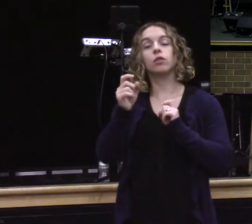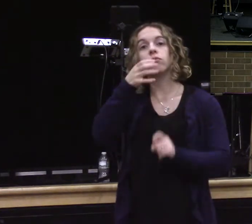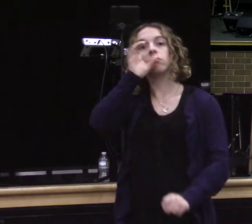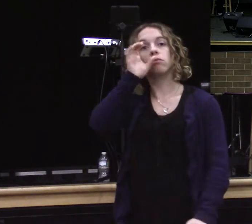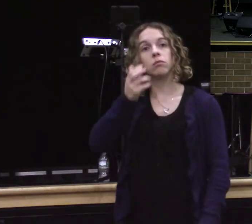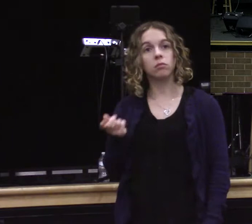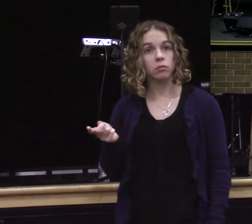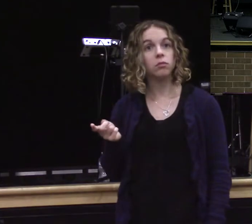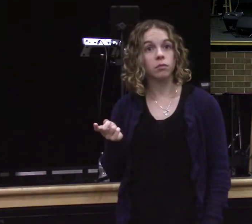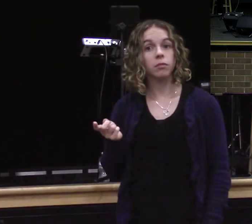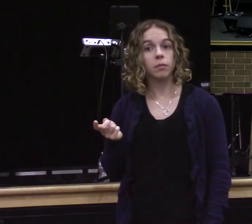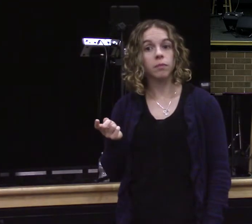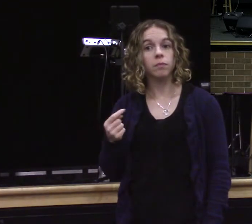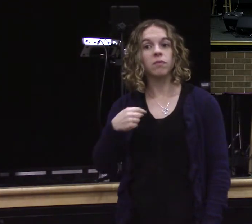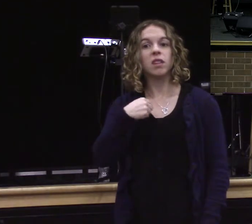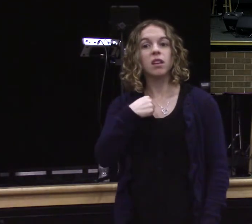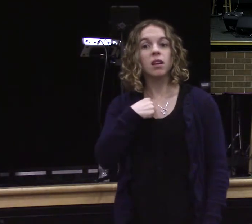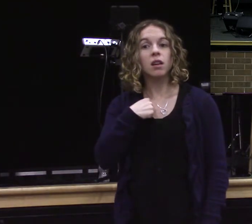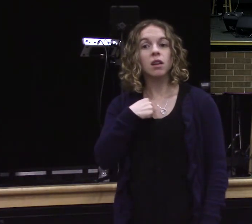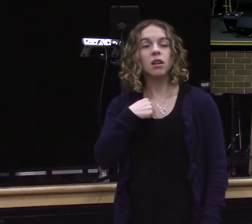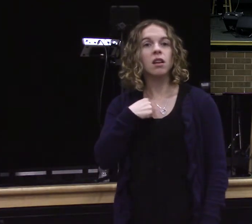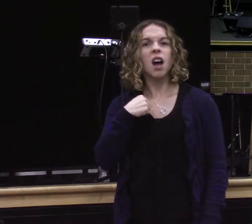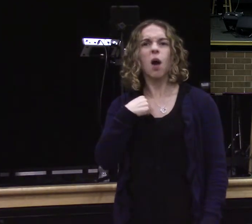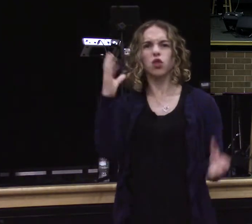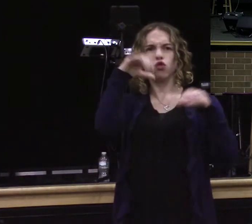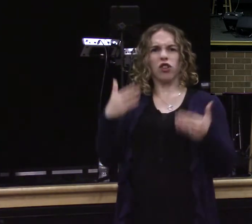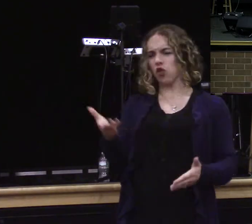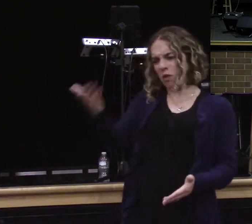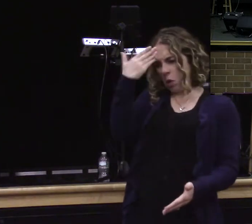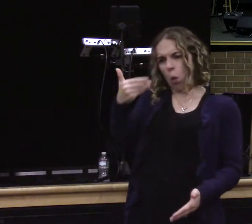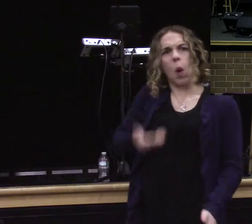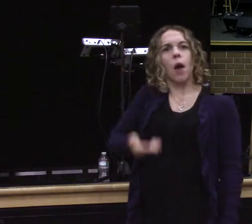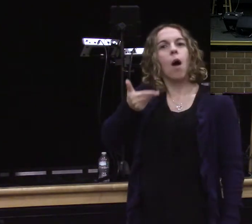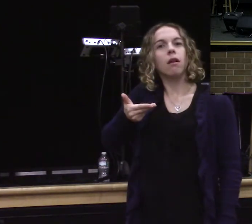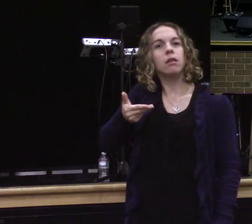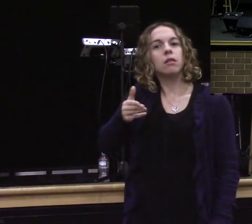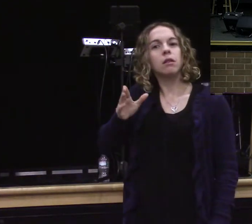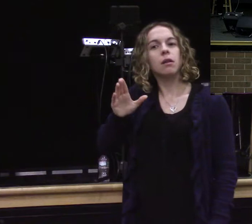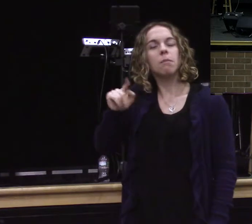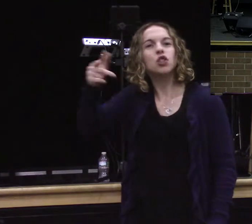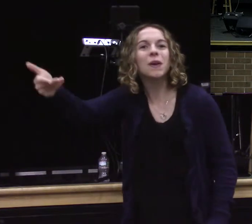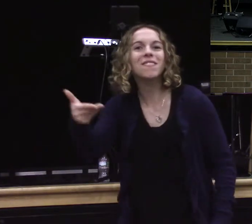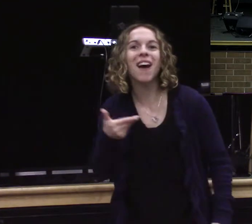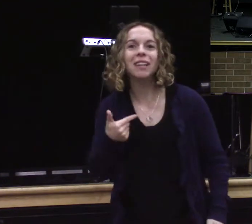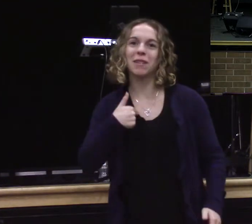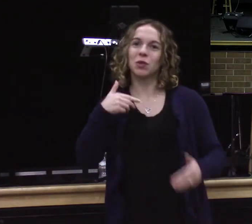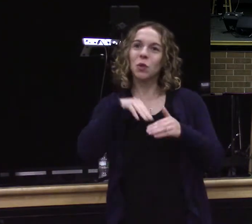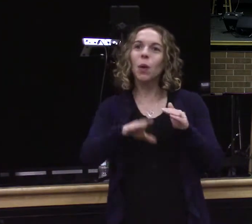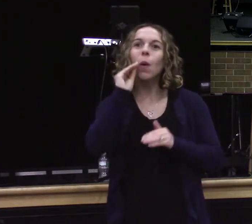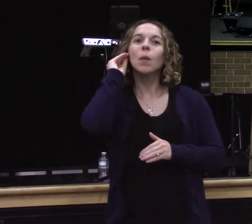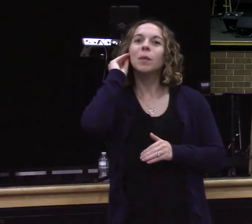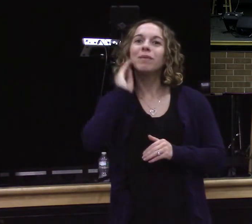something to drink. I was a stranger. And you invited me in.